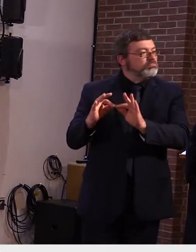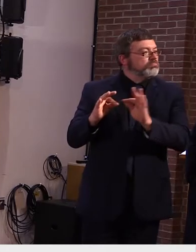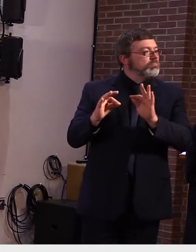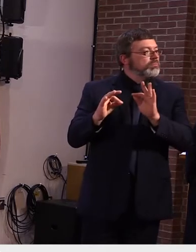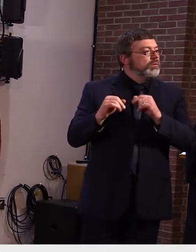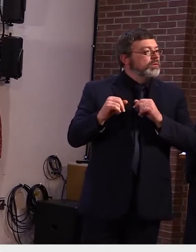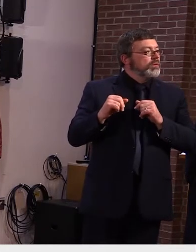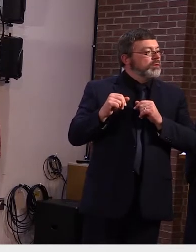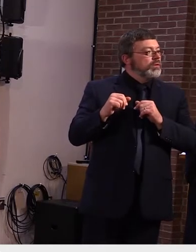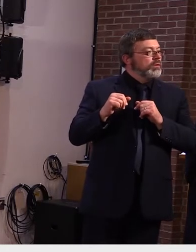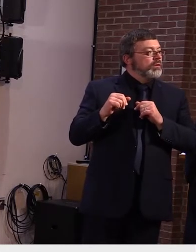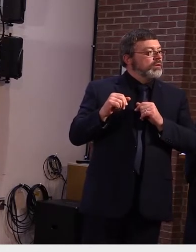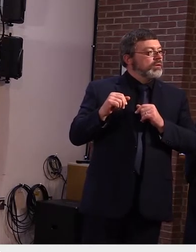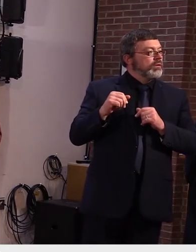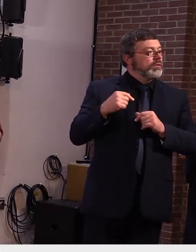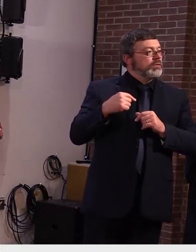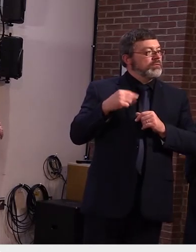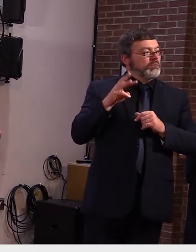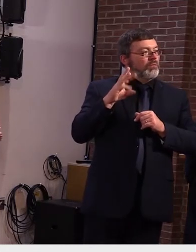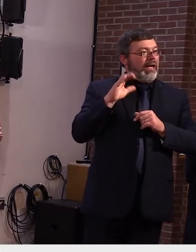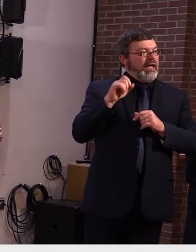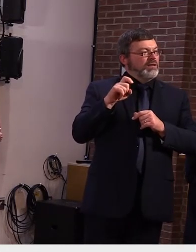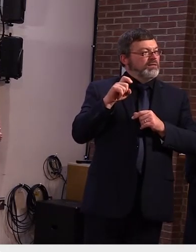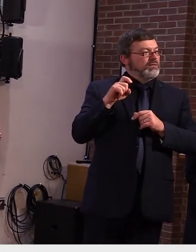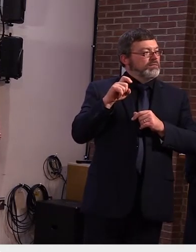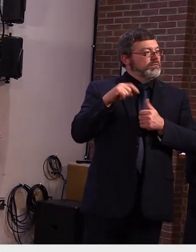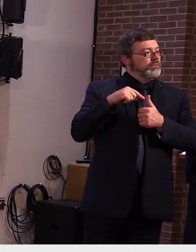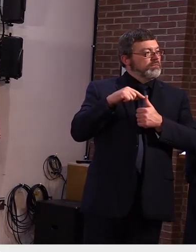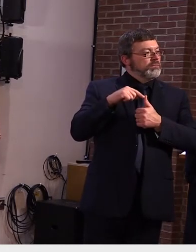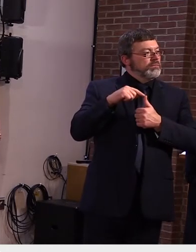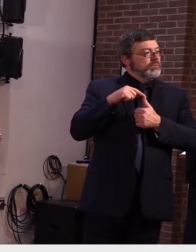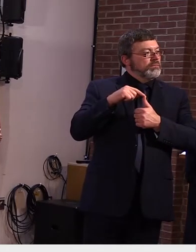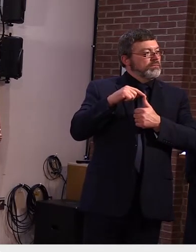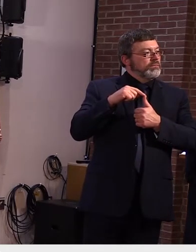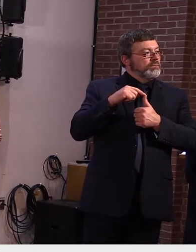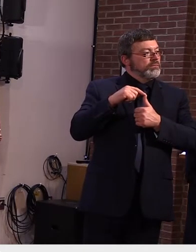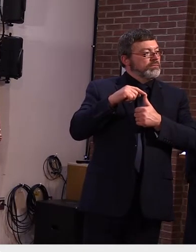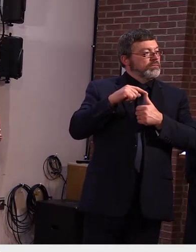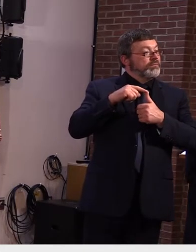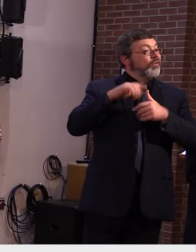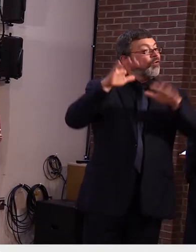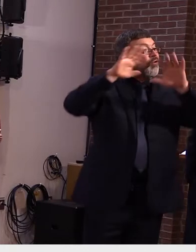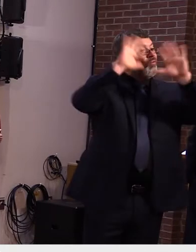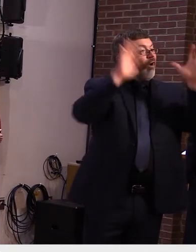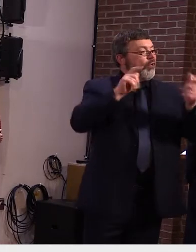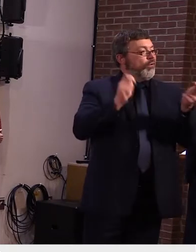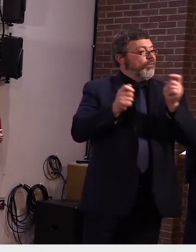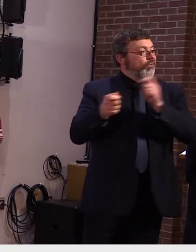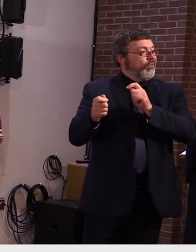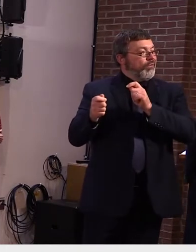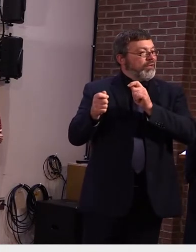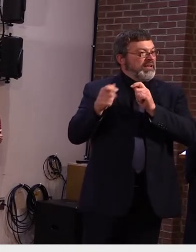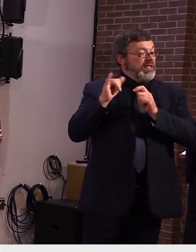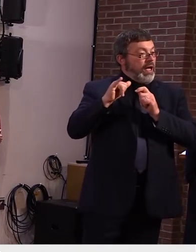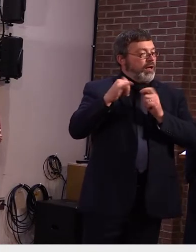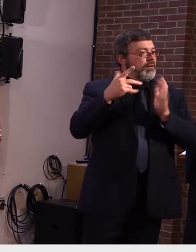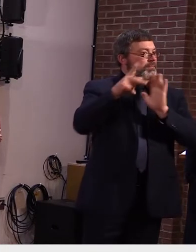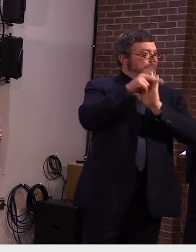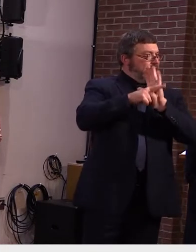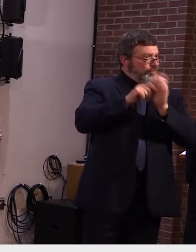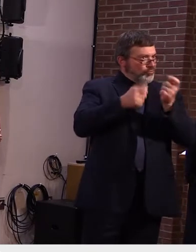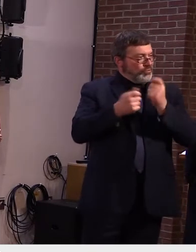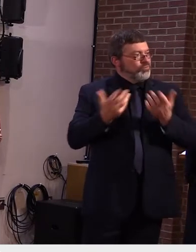two questions with regards to um climate change and energy policy the first question is where we are in the process of kick